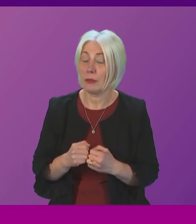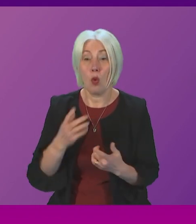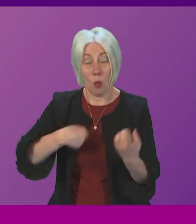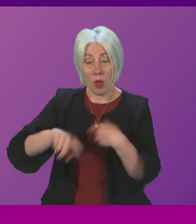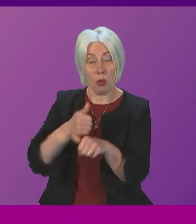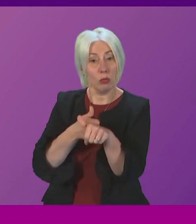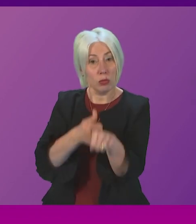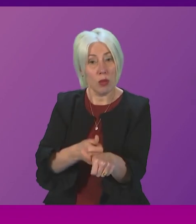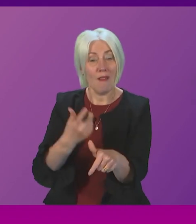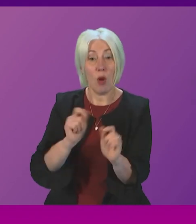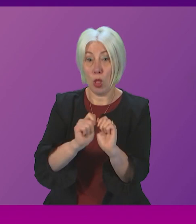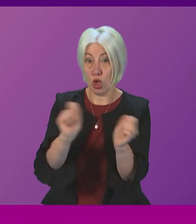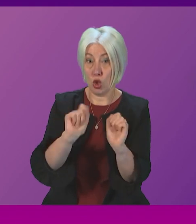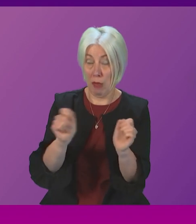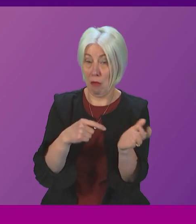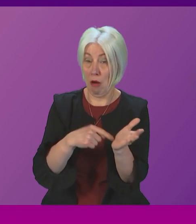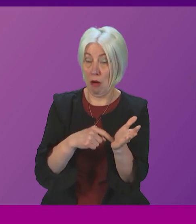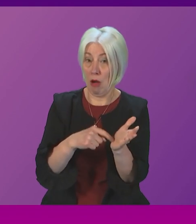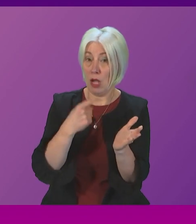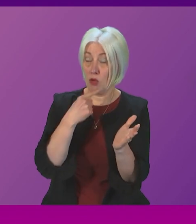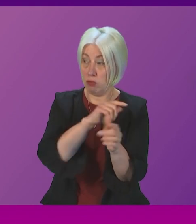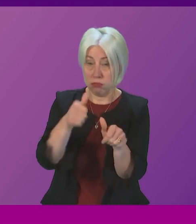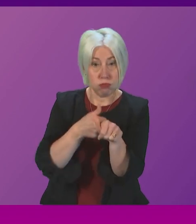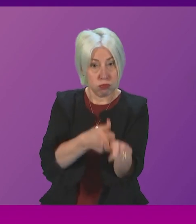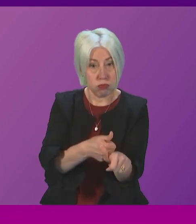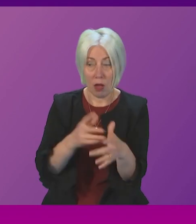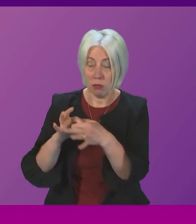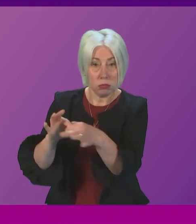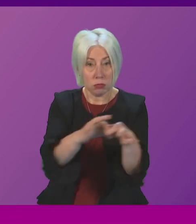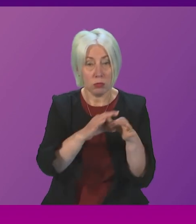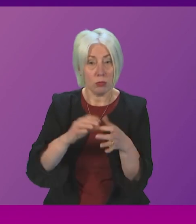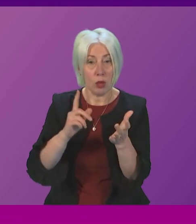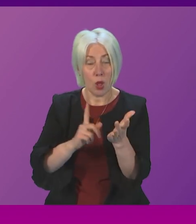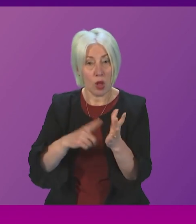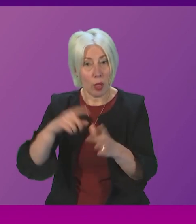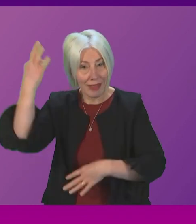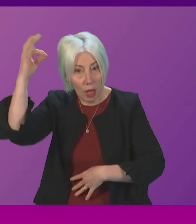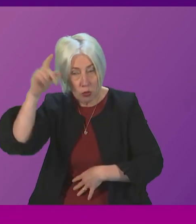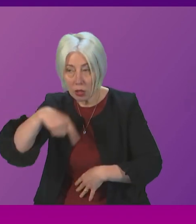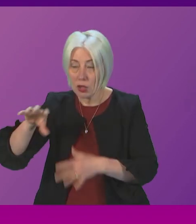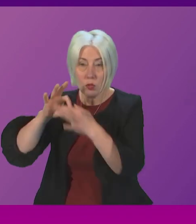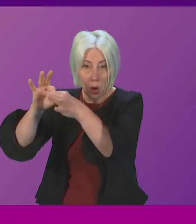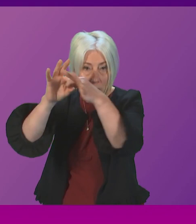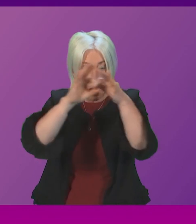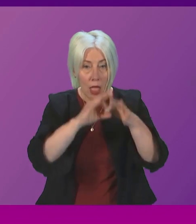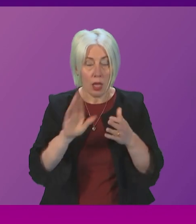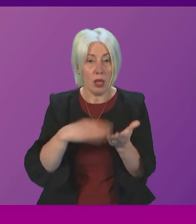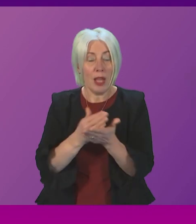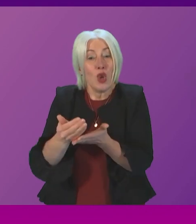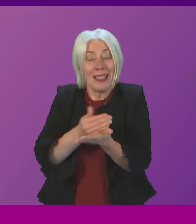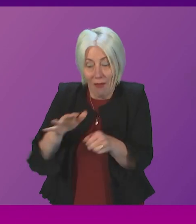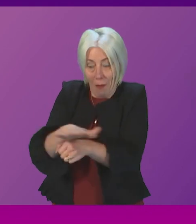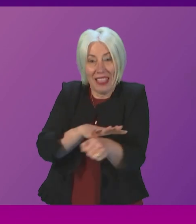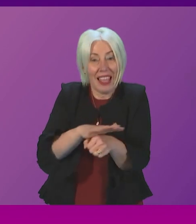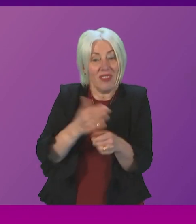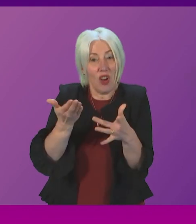the calls from the daily record in relation to ensuring that we work with our local authorities to ensure that there are safe places for teenagers